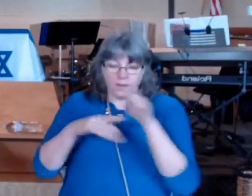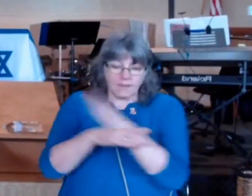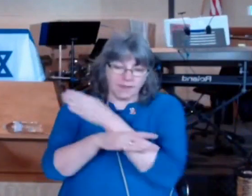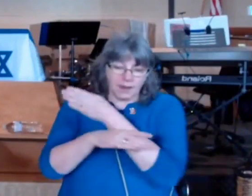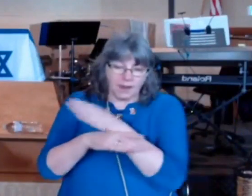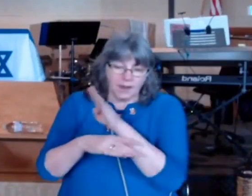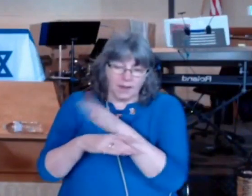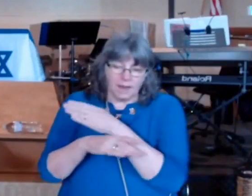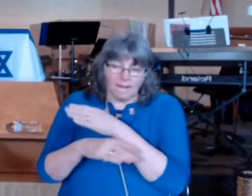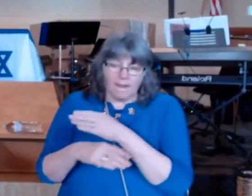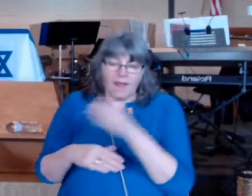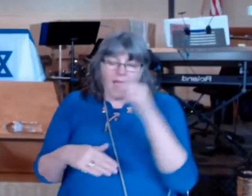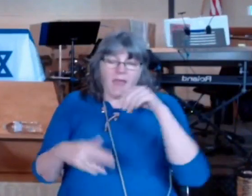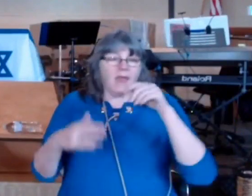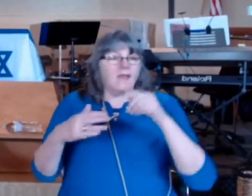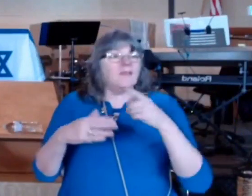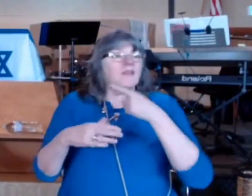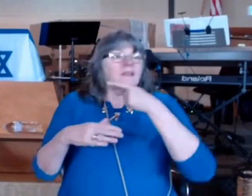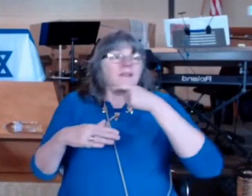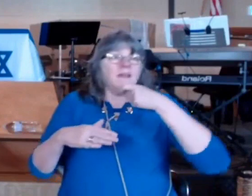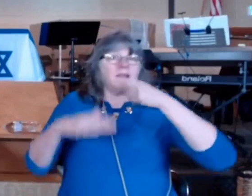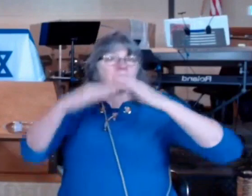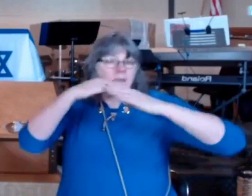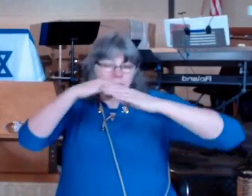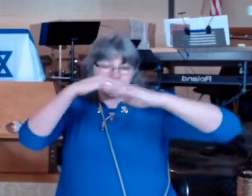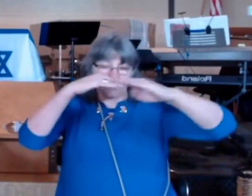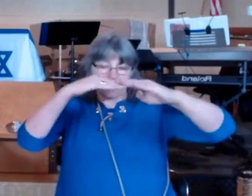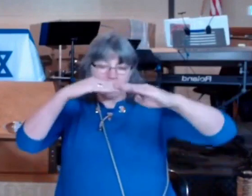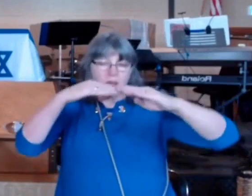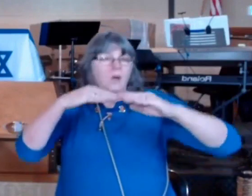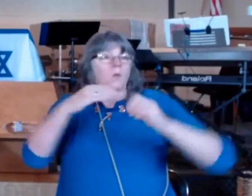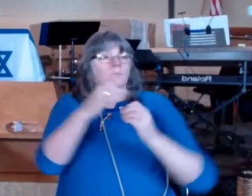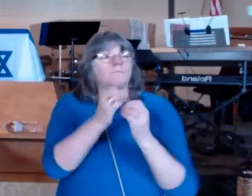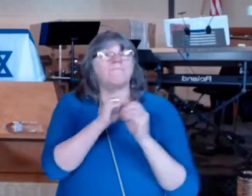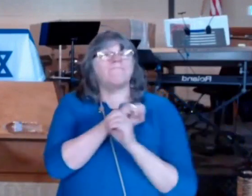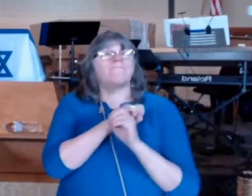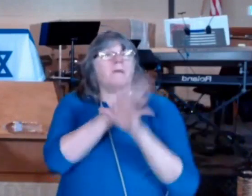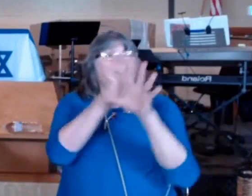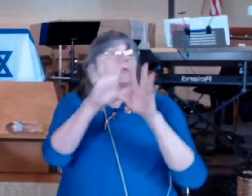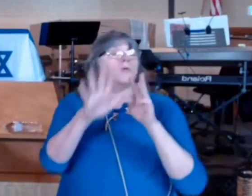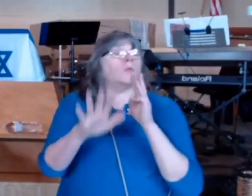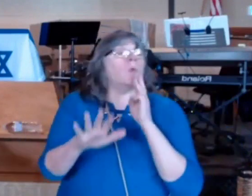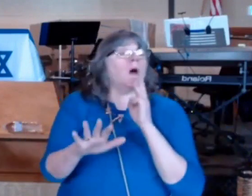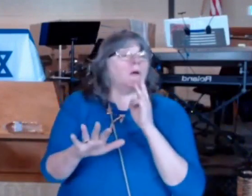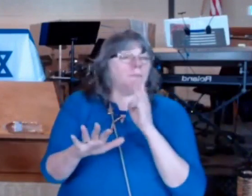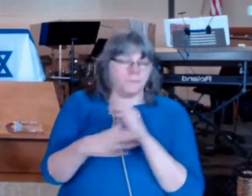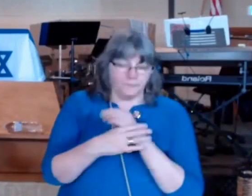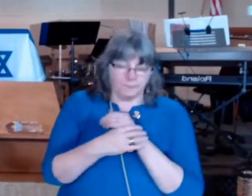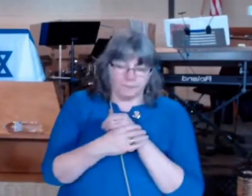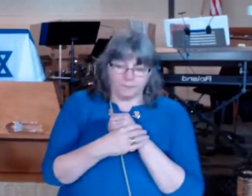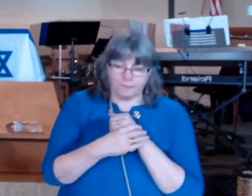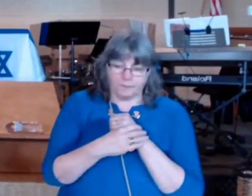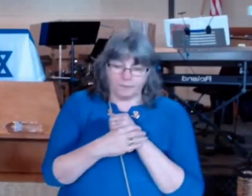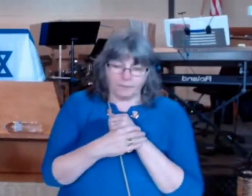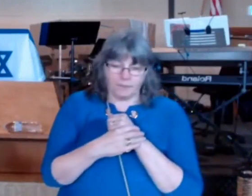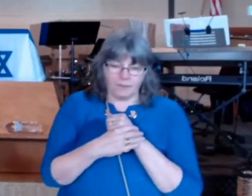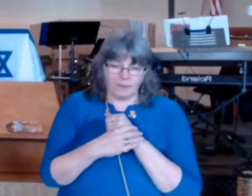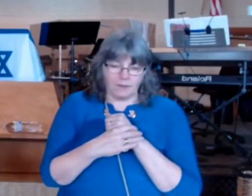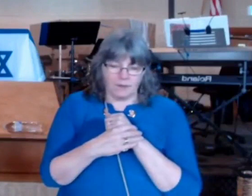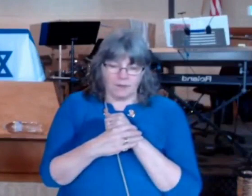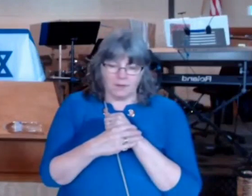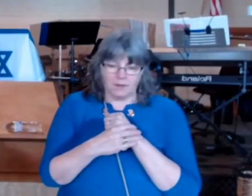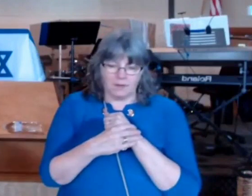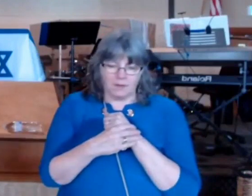of waters in the Araba it's amazing to think that no Israelite